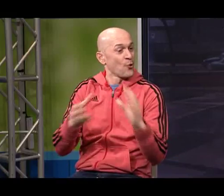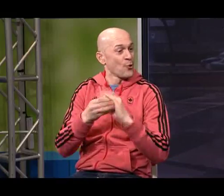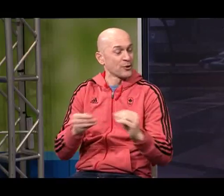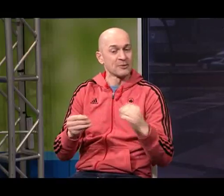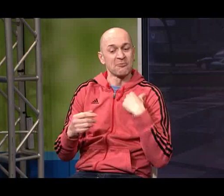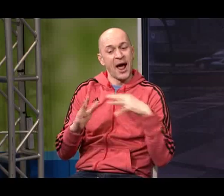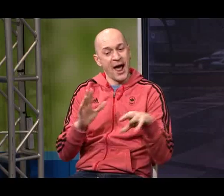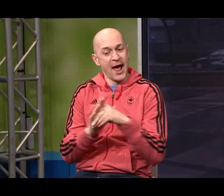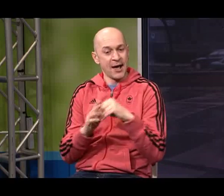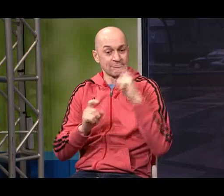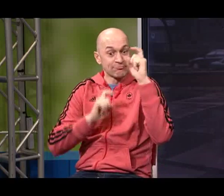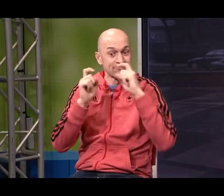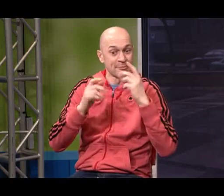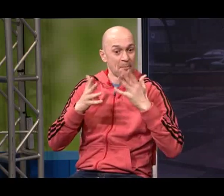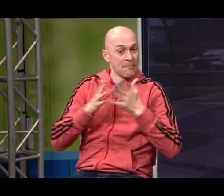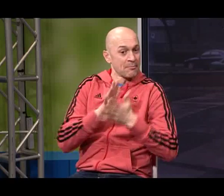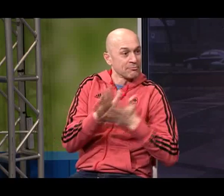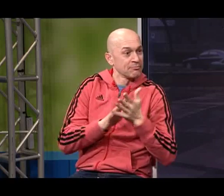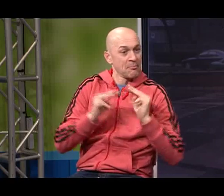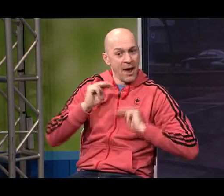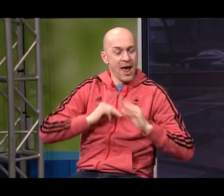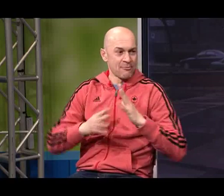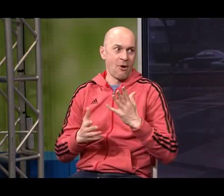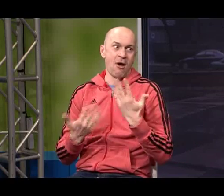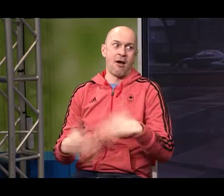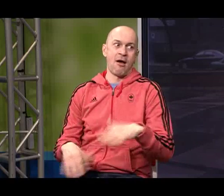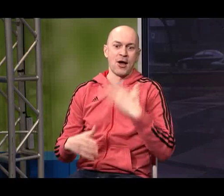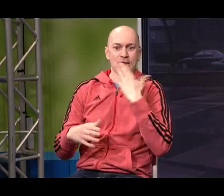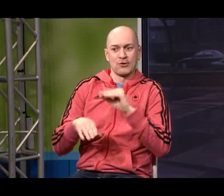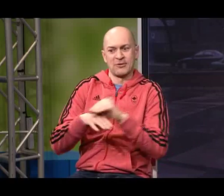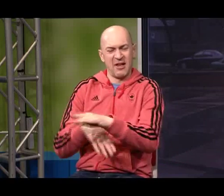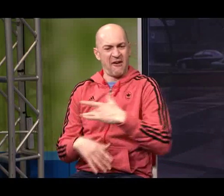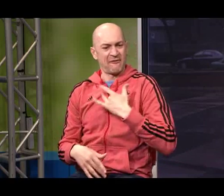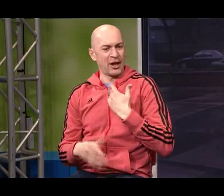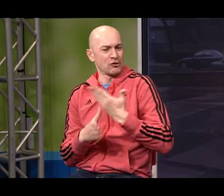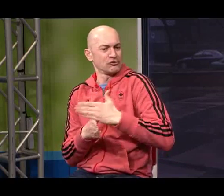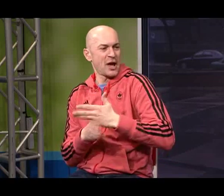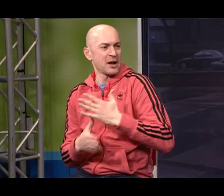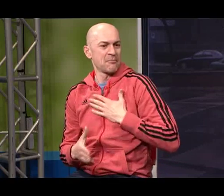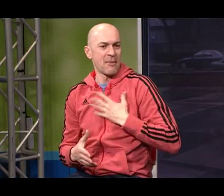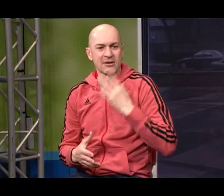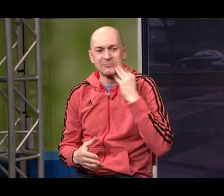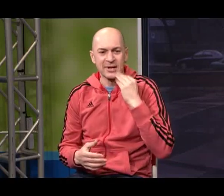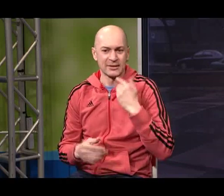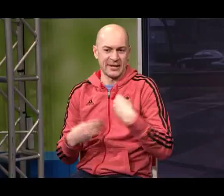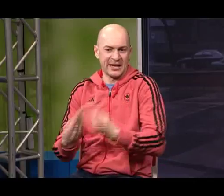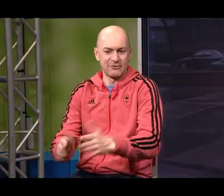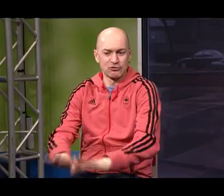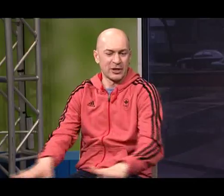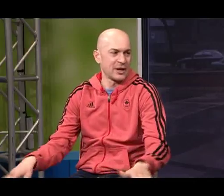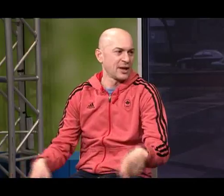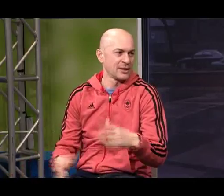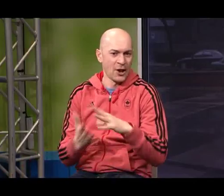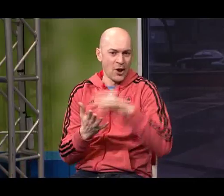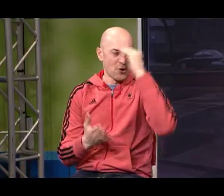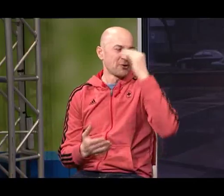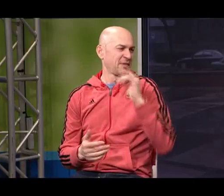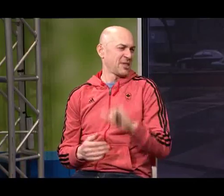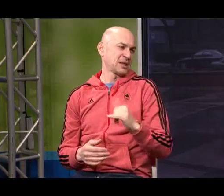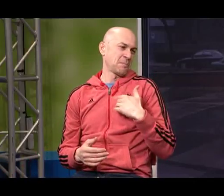School for the Deaf for the Elementary Ages And I'm teaching them how to use their facial gestures and their body And that's something that I can give back to